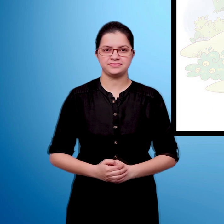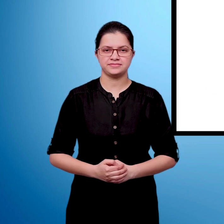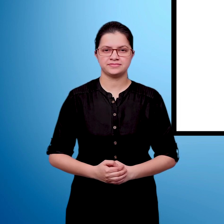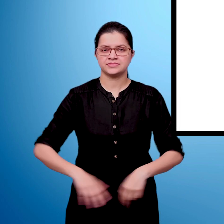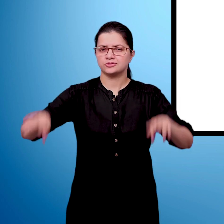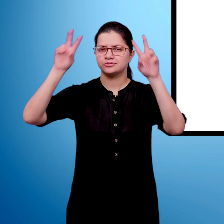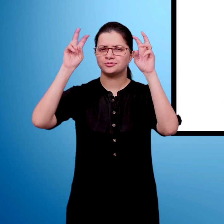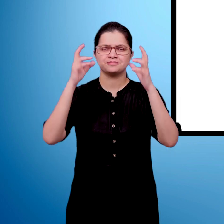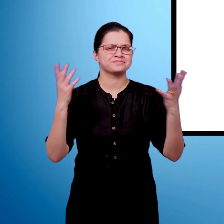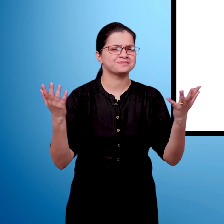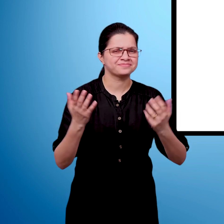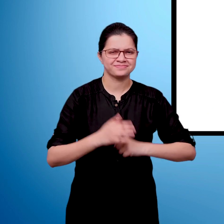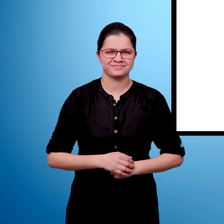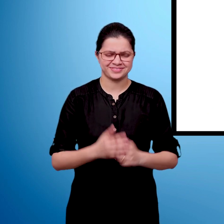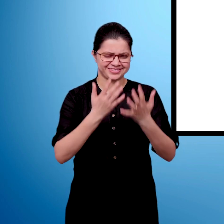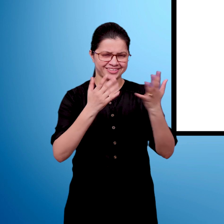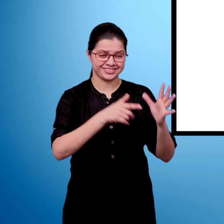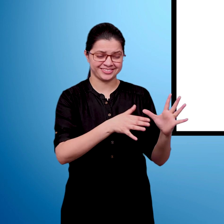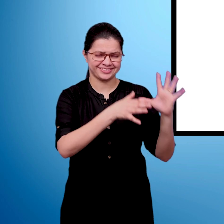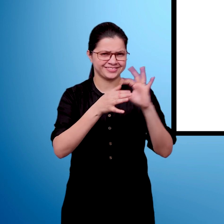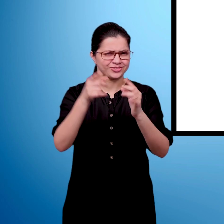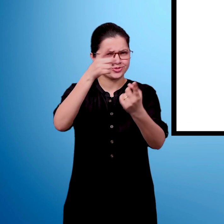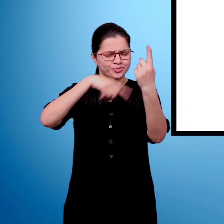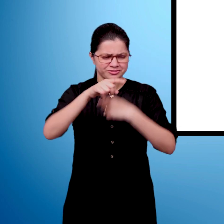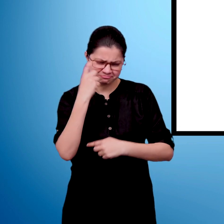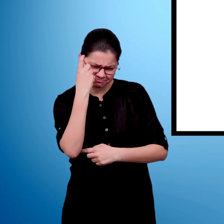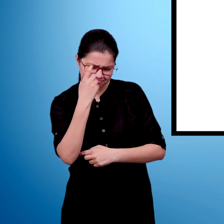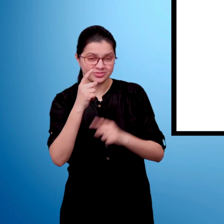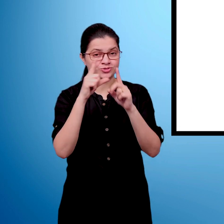Think and do. Find whether the following objects